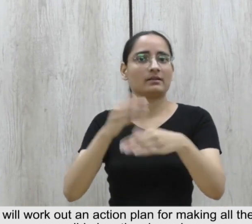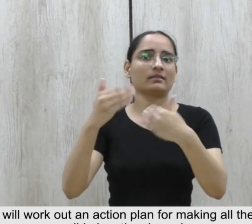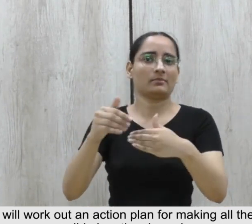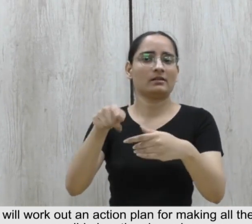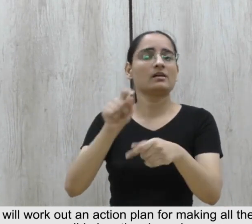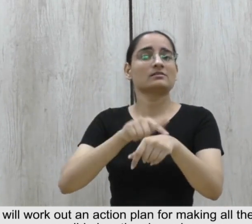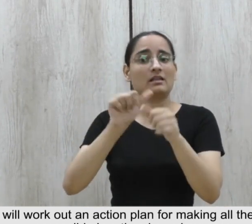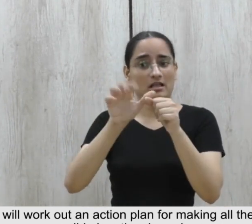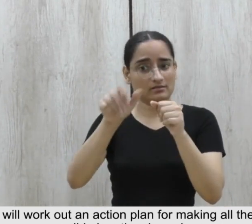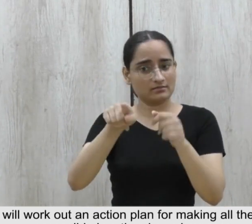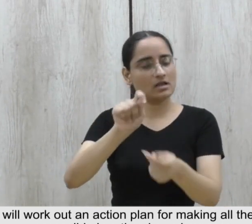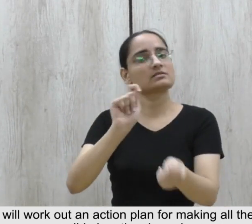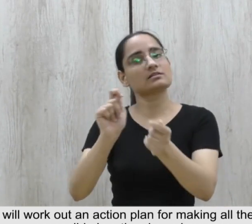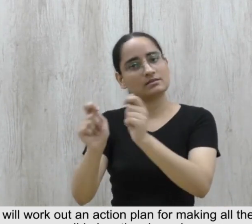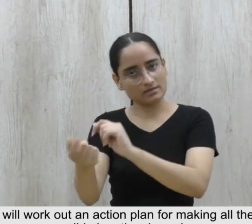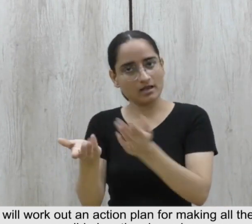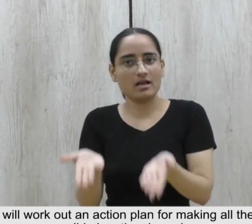buildings accessible in a time-bound manner.